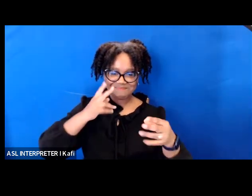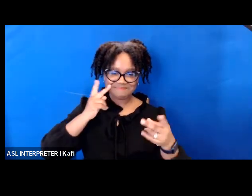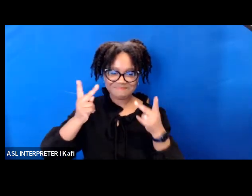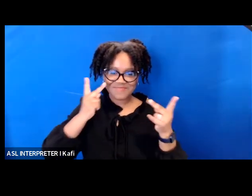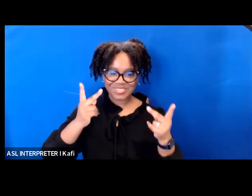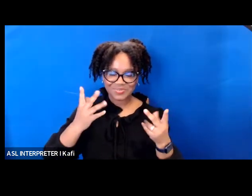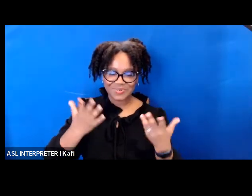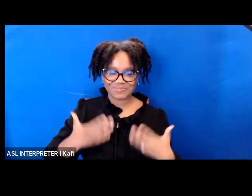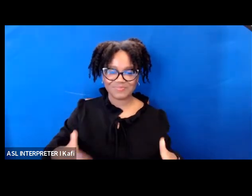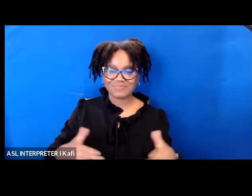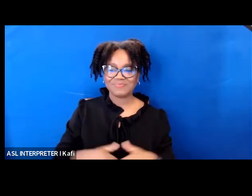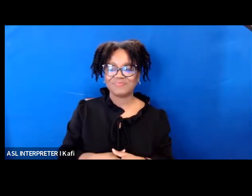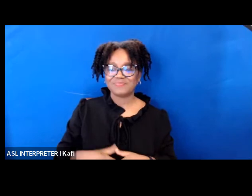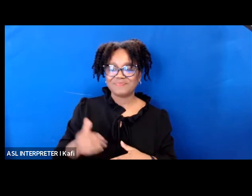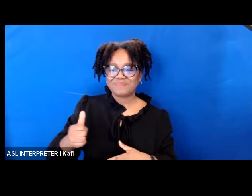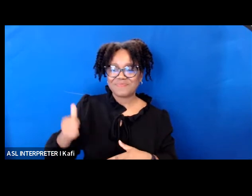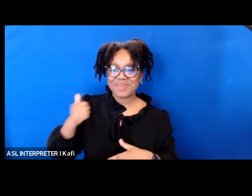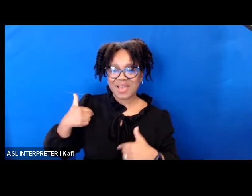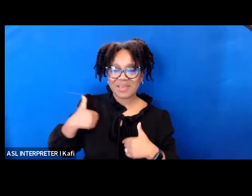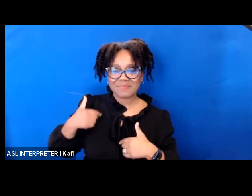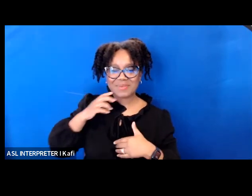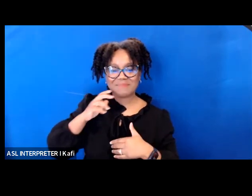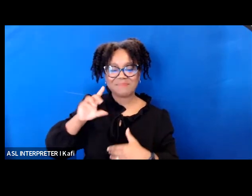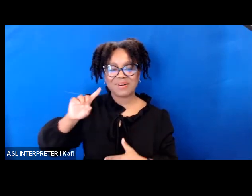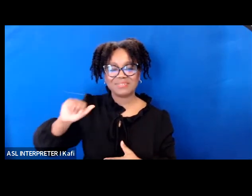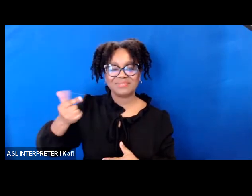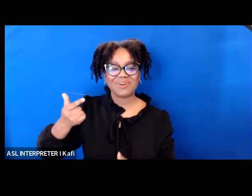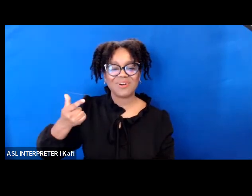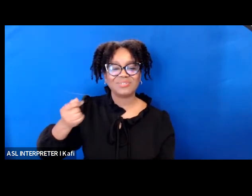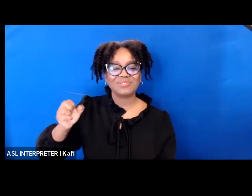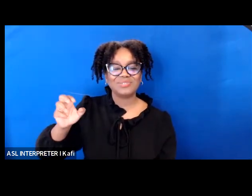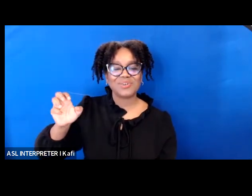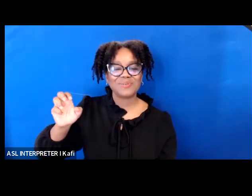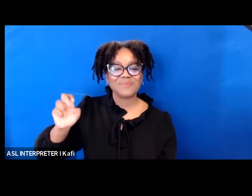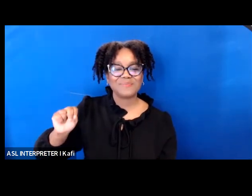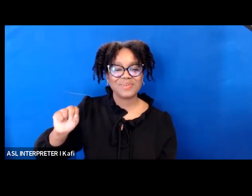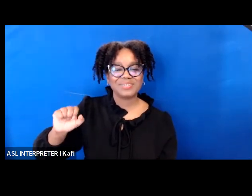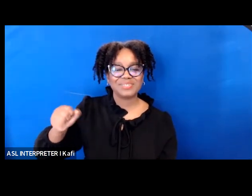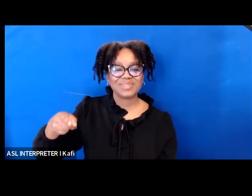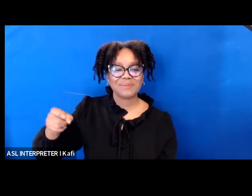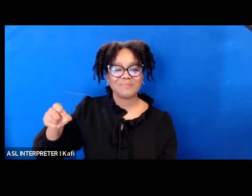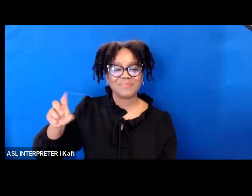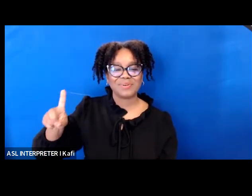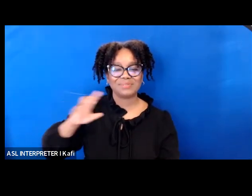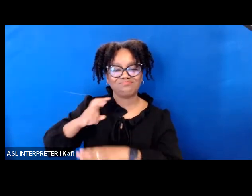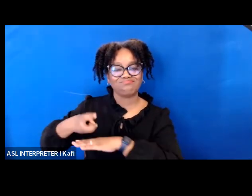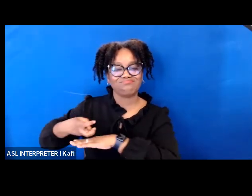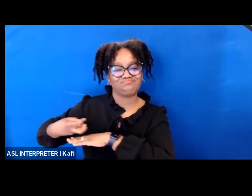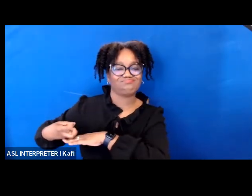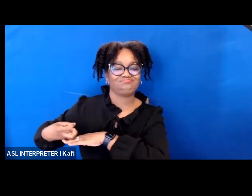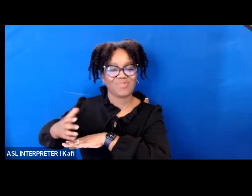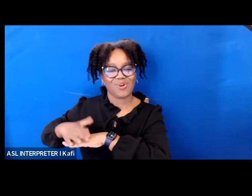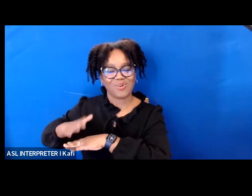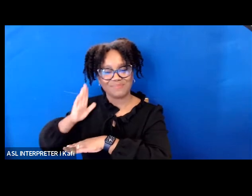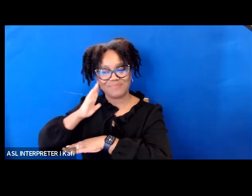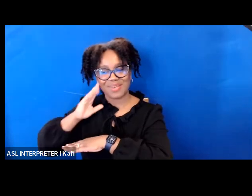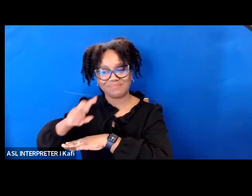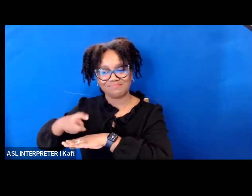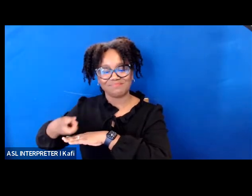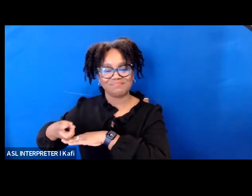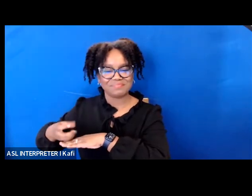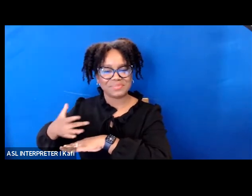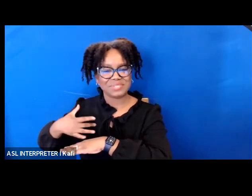me is my german shepherd seeing eye dog on a dog bed he usually sleeps through my presentations